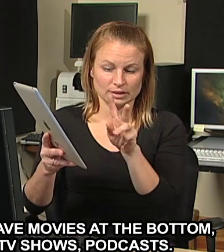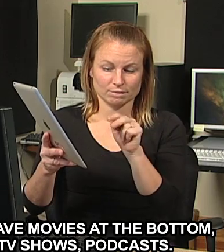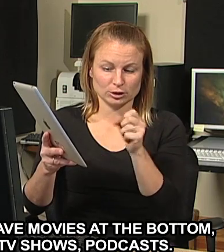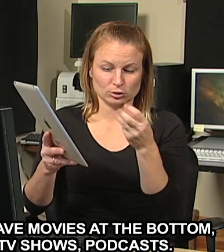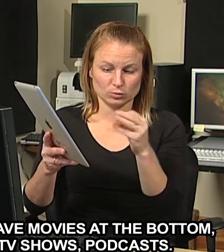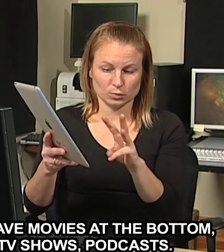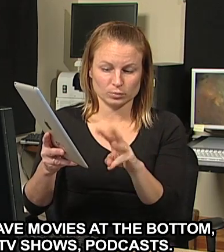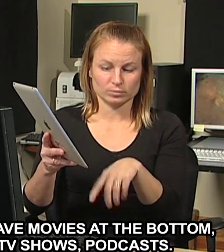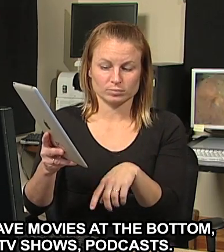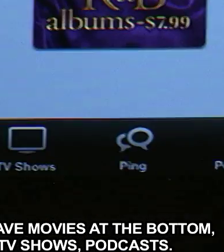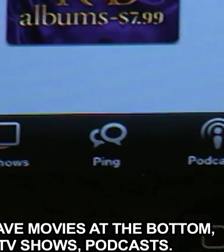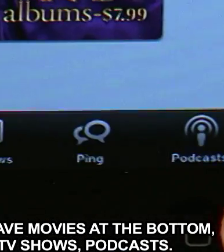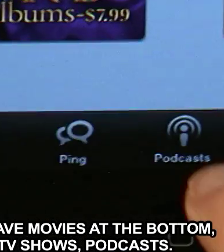podcasts.